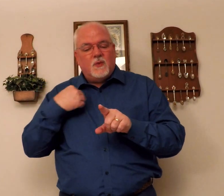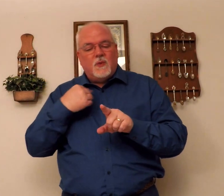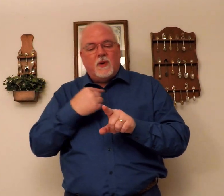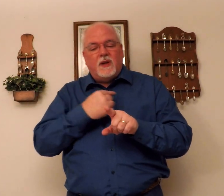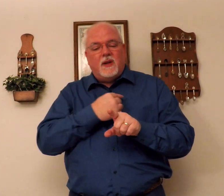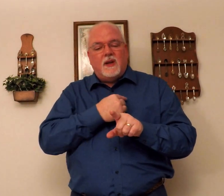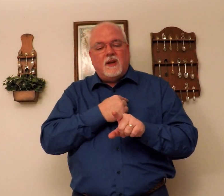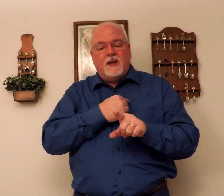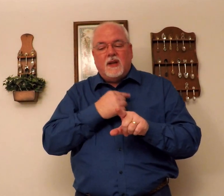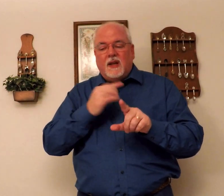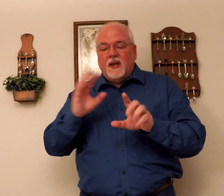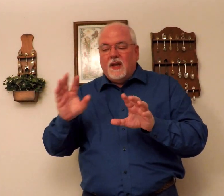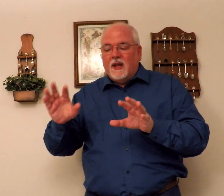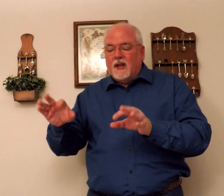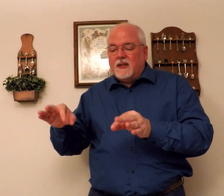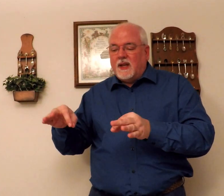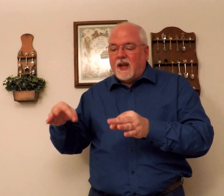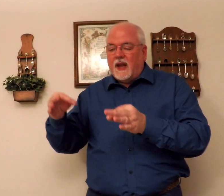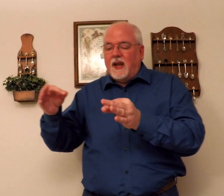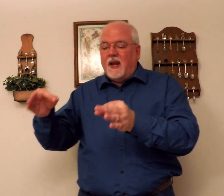we tear